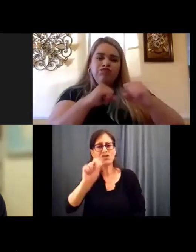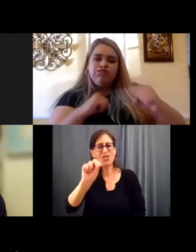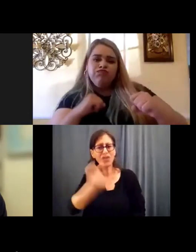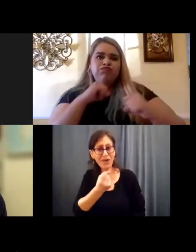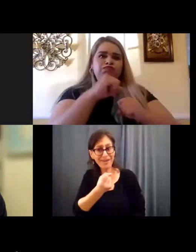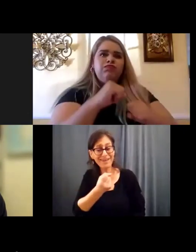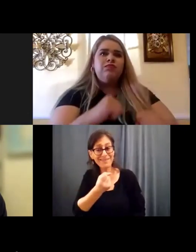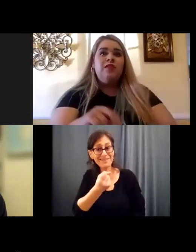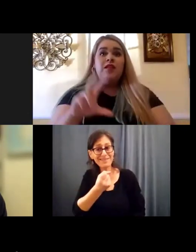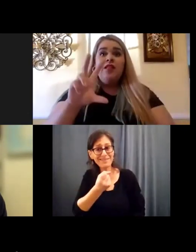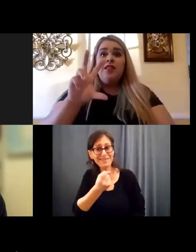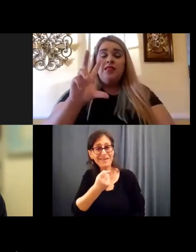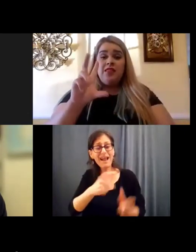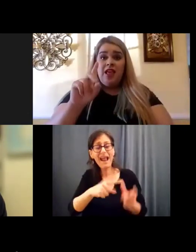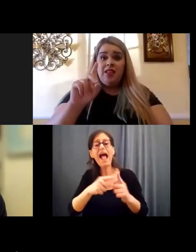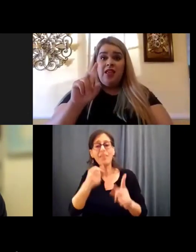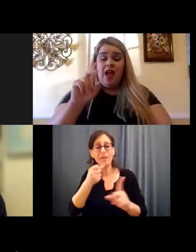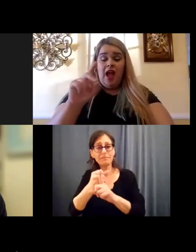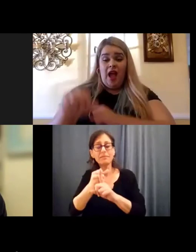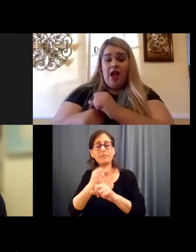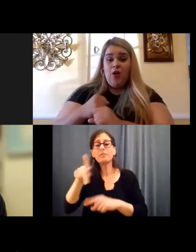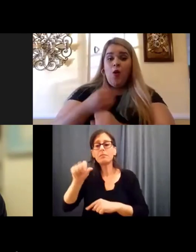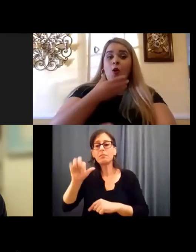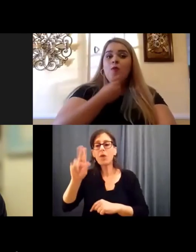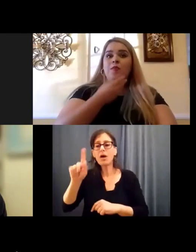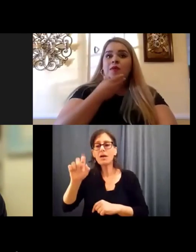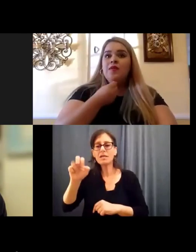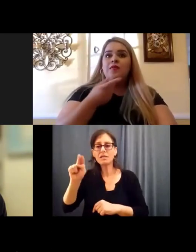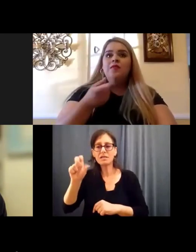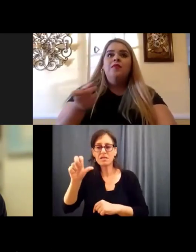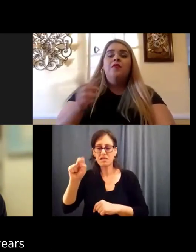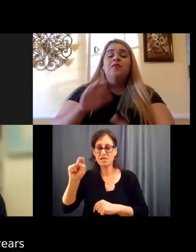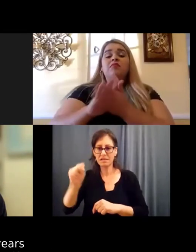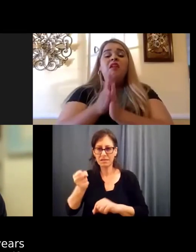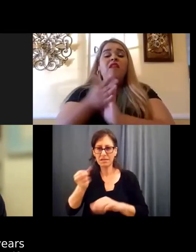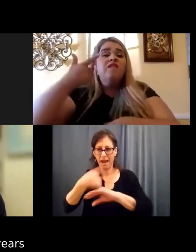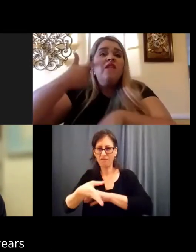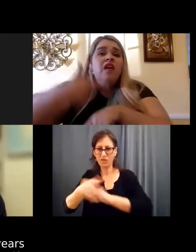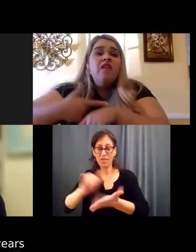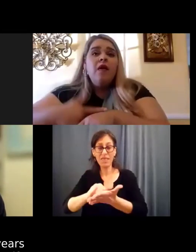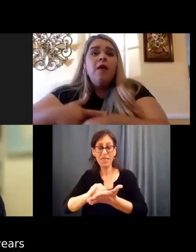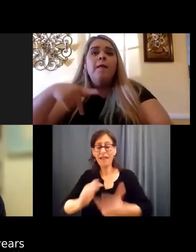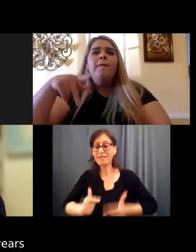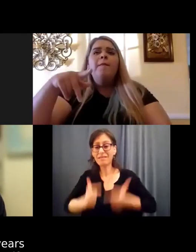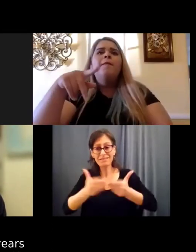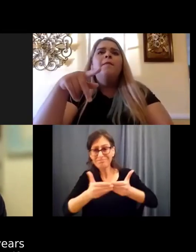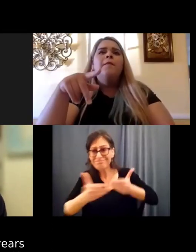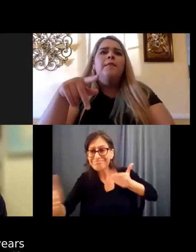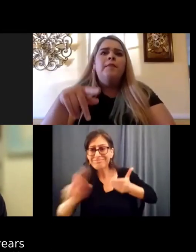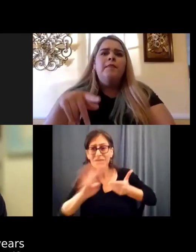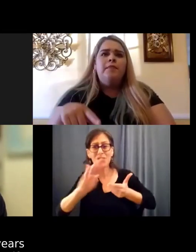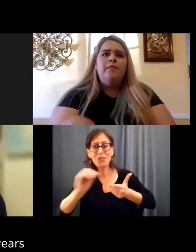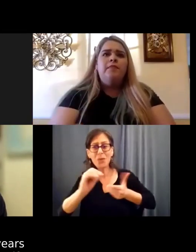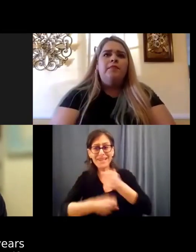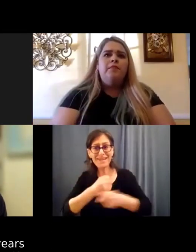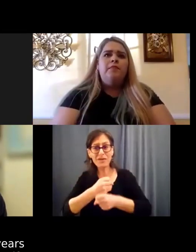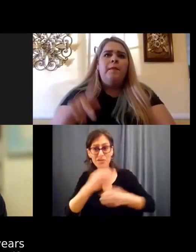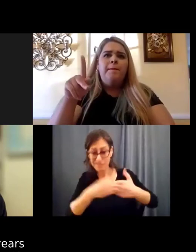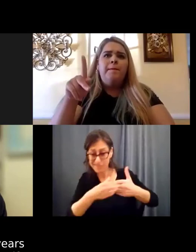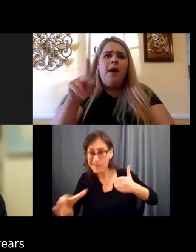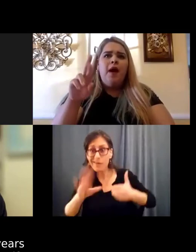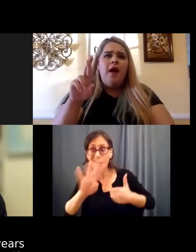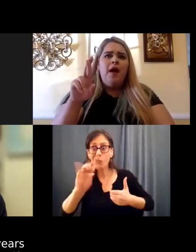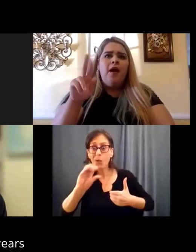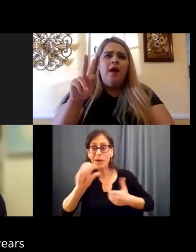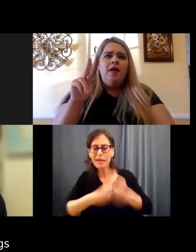then he got, um, Parkinson's disease short, shortly after that. And he lived another 40 years and those 40 years were